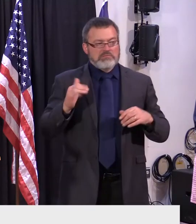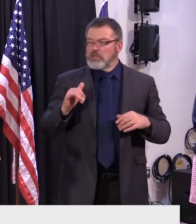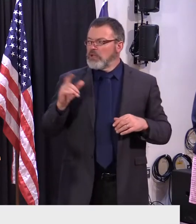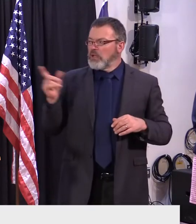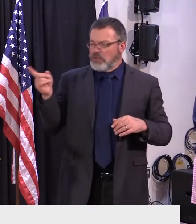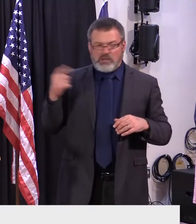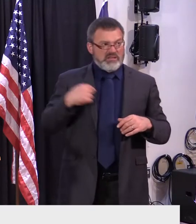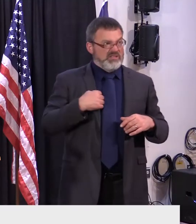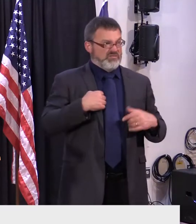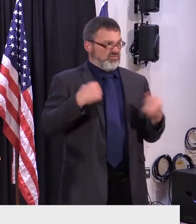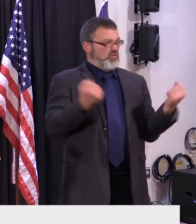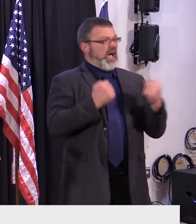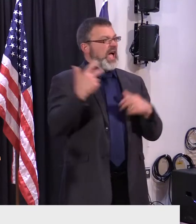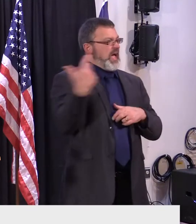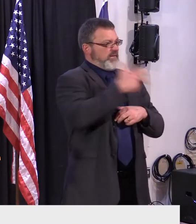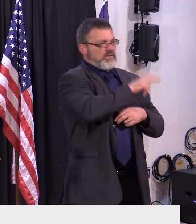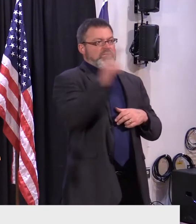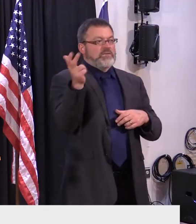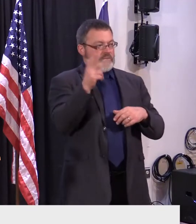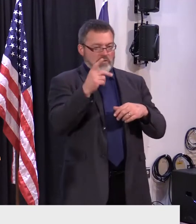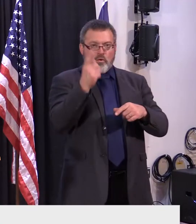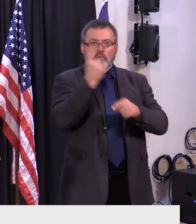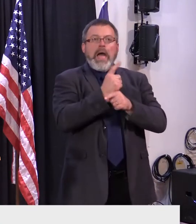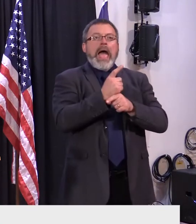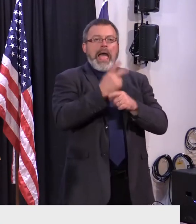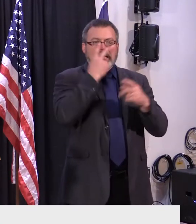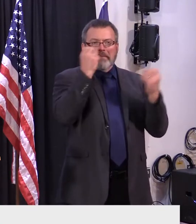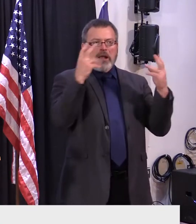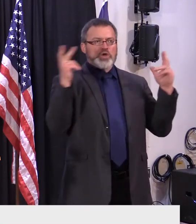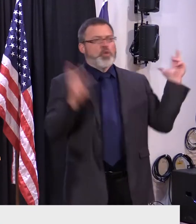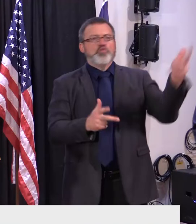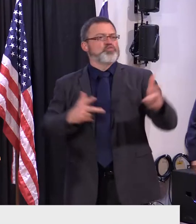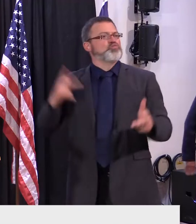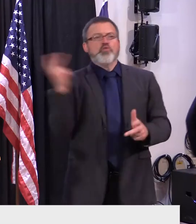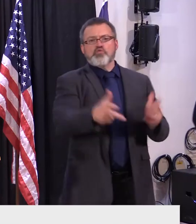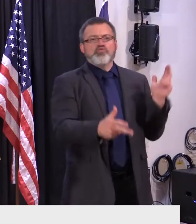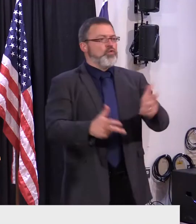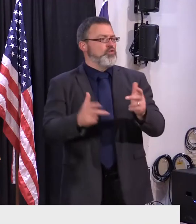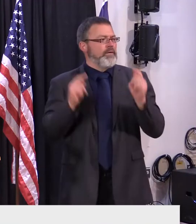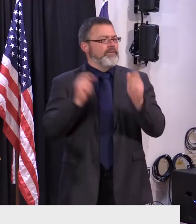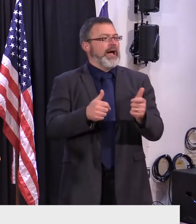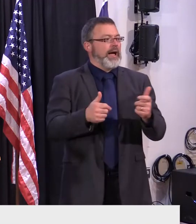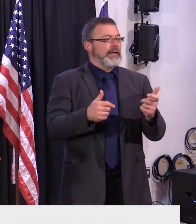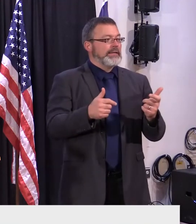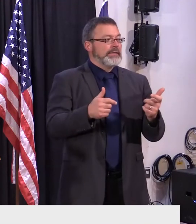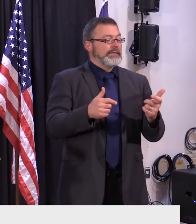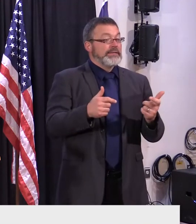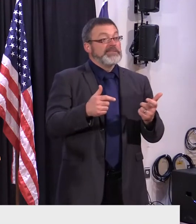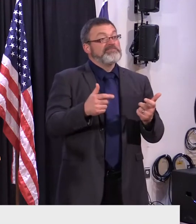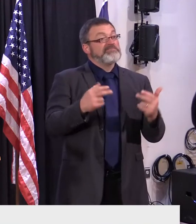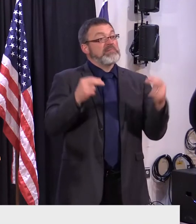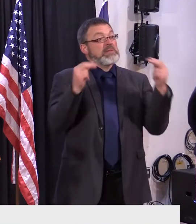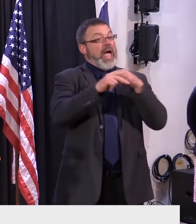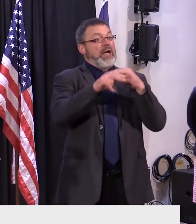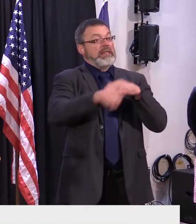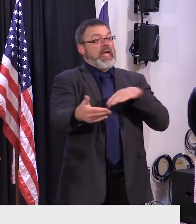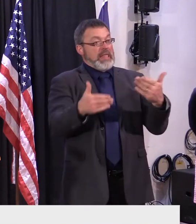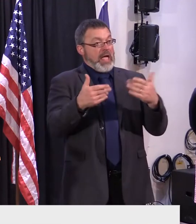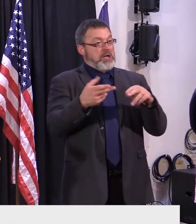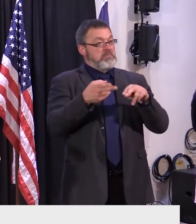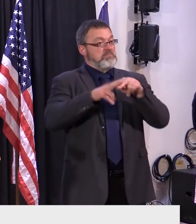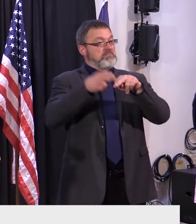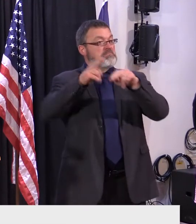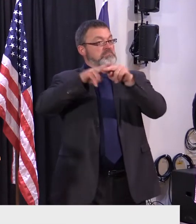speed has increased dramatically as hard as has our deaths on the highway uh as well so